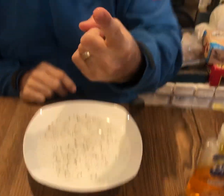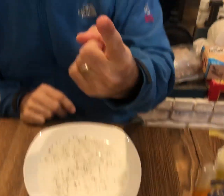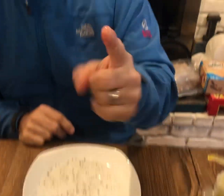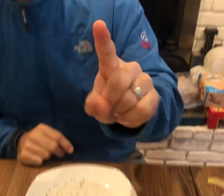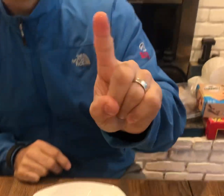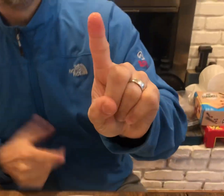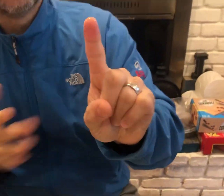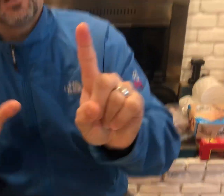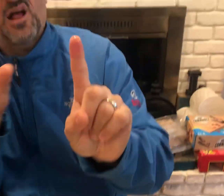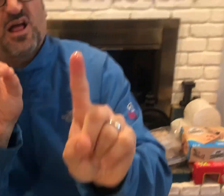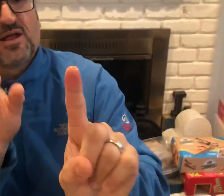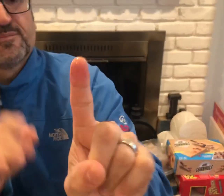Huh